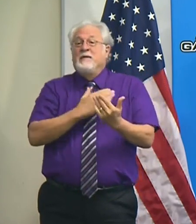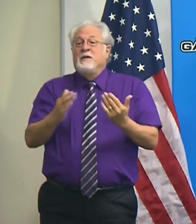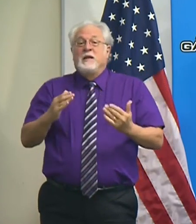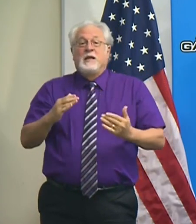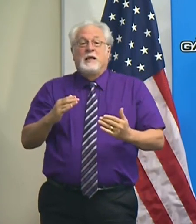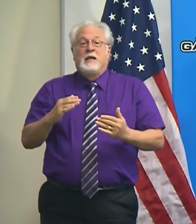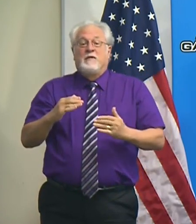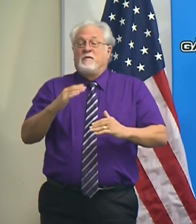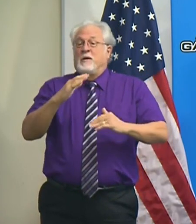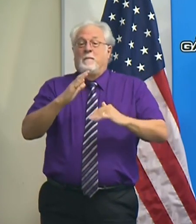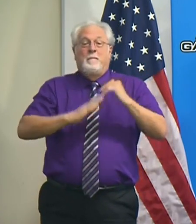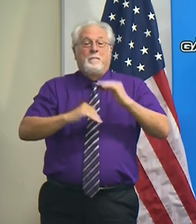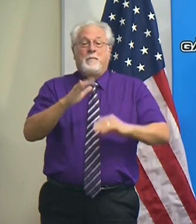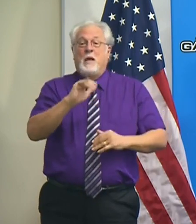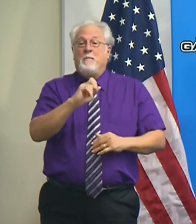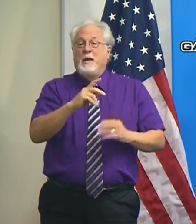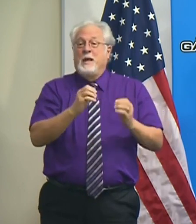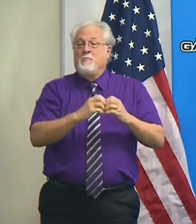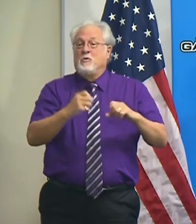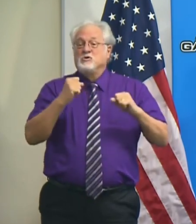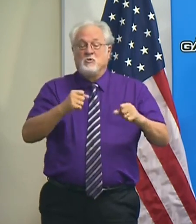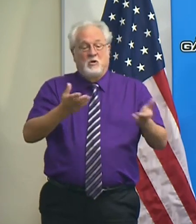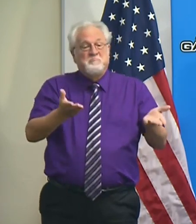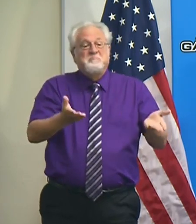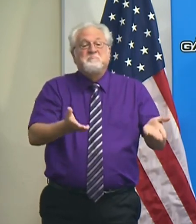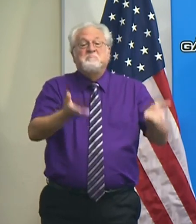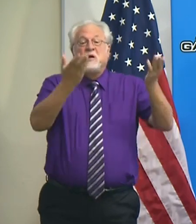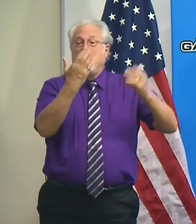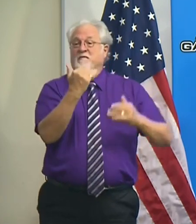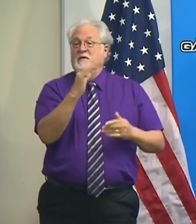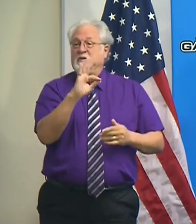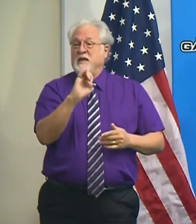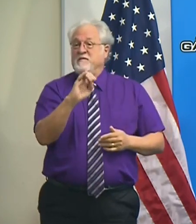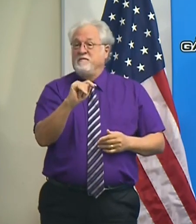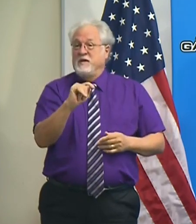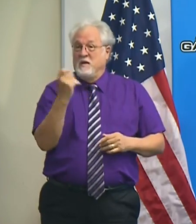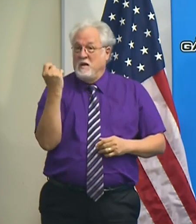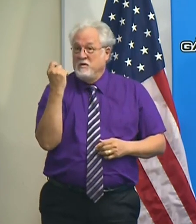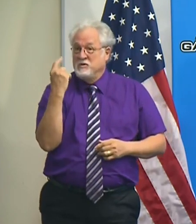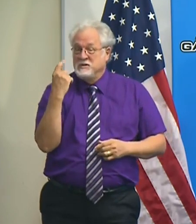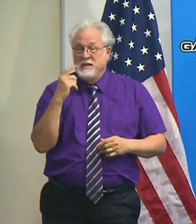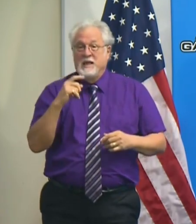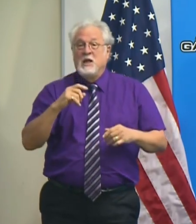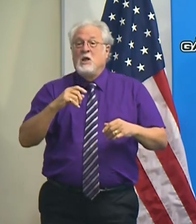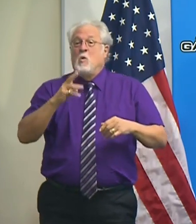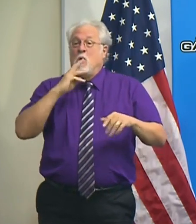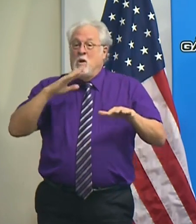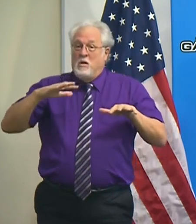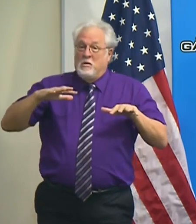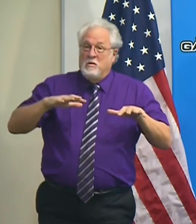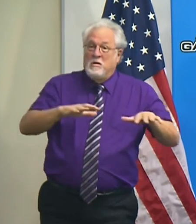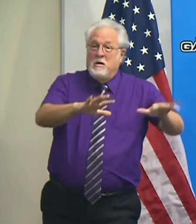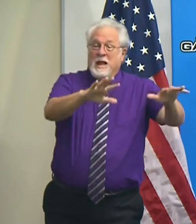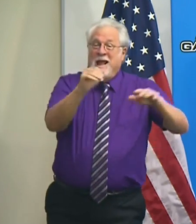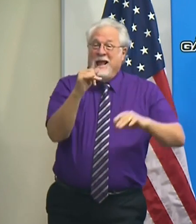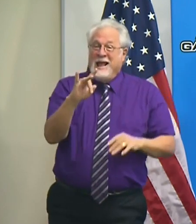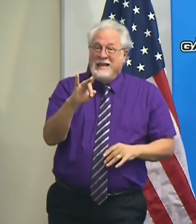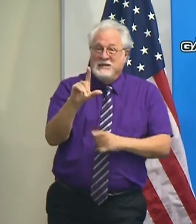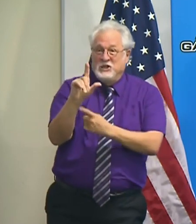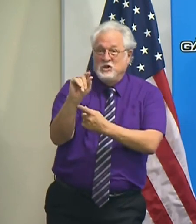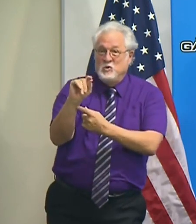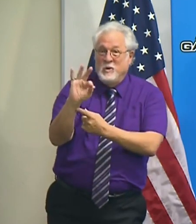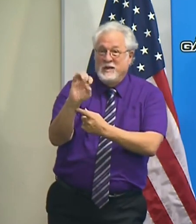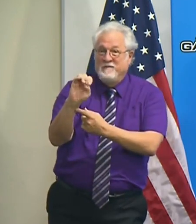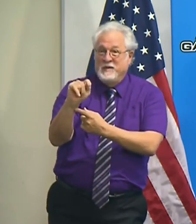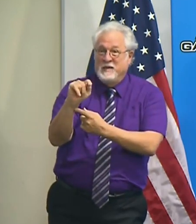built back stronger and you're up at 15 feet elevation, understand the storm surge is going to be expected to be 18 to 20 feet.